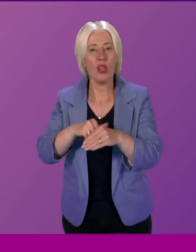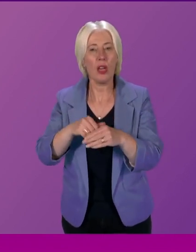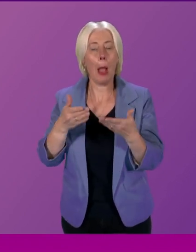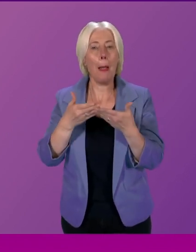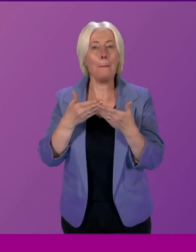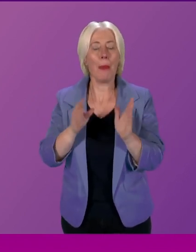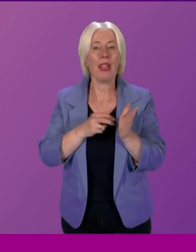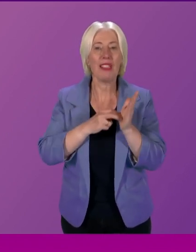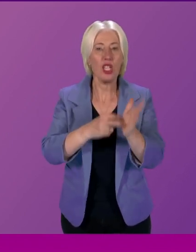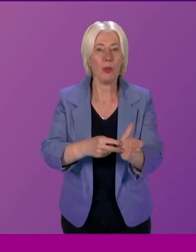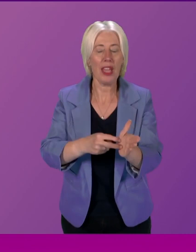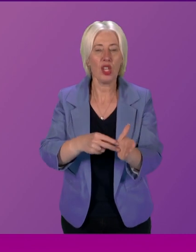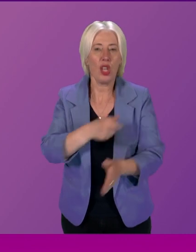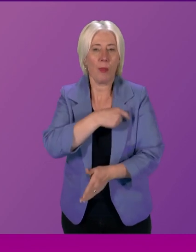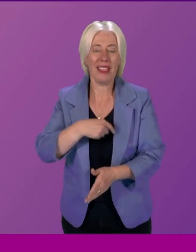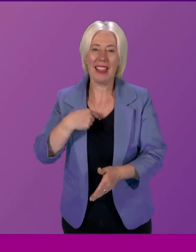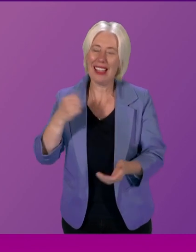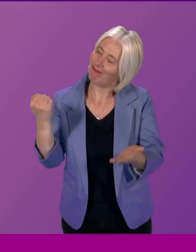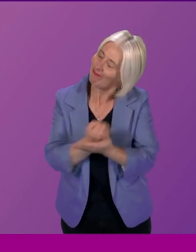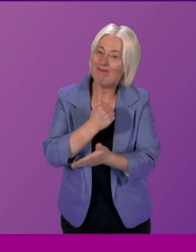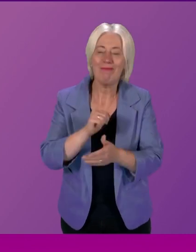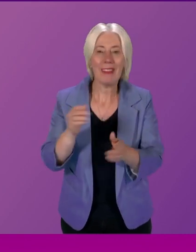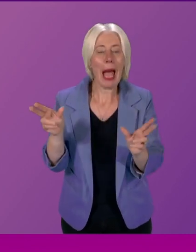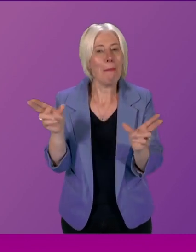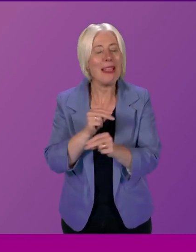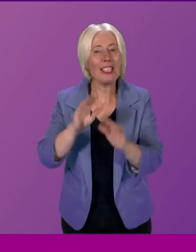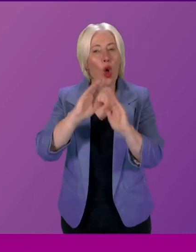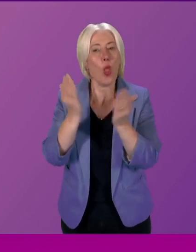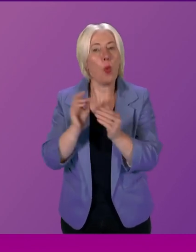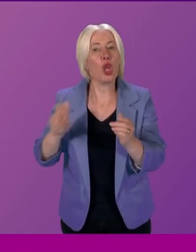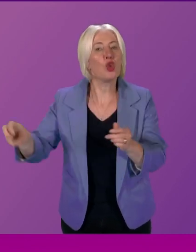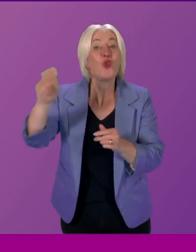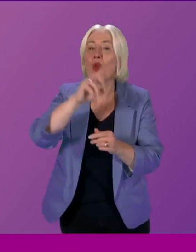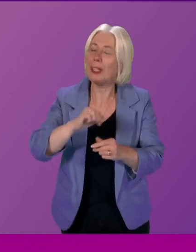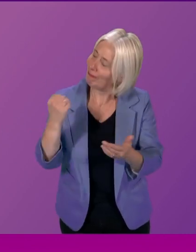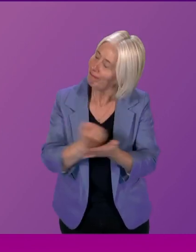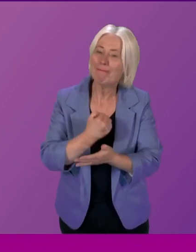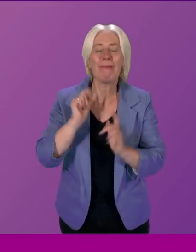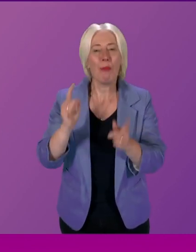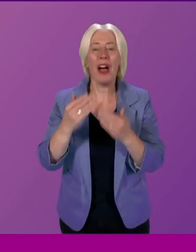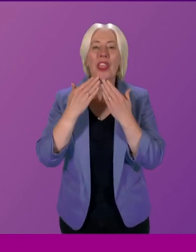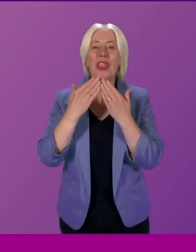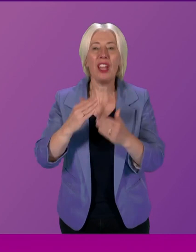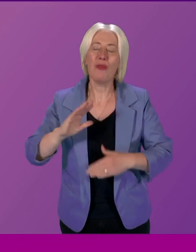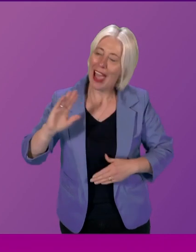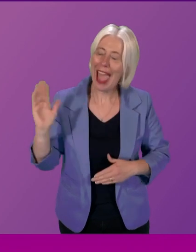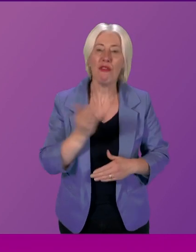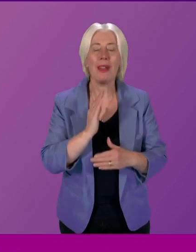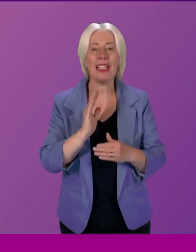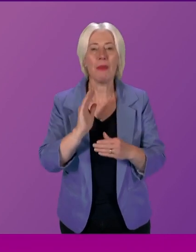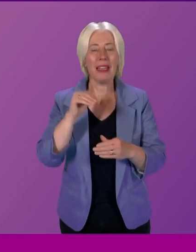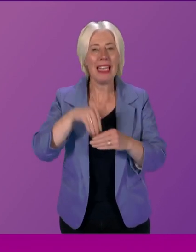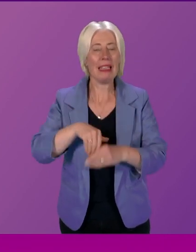I missed out on the world tour. But can I start by thanking all of those who participated in the